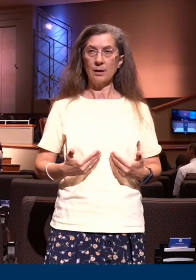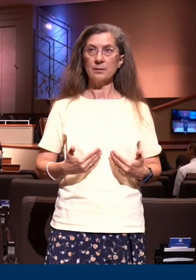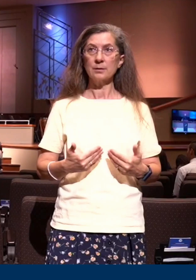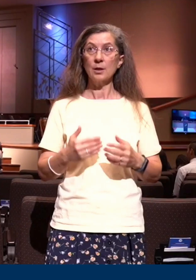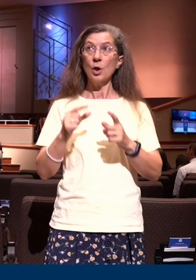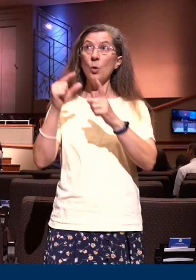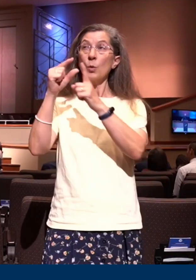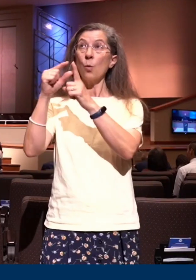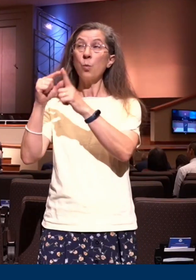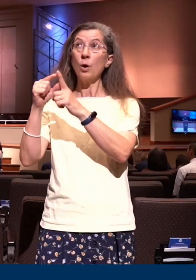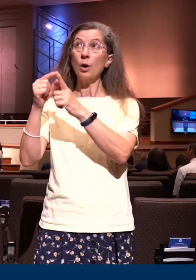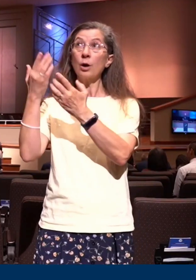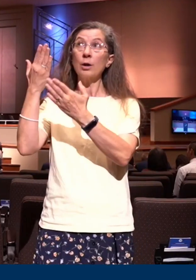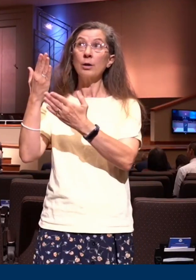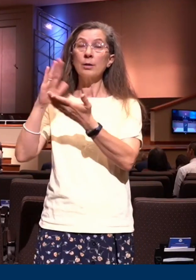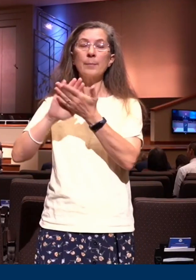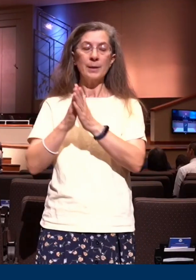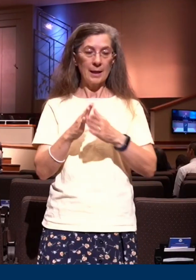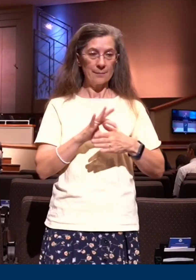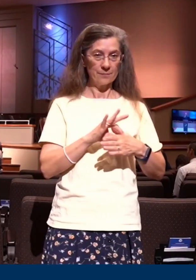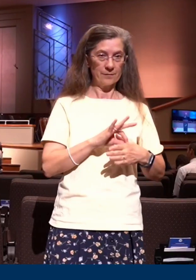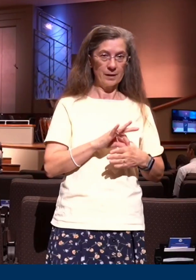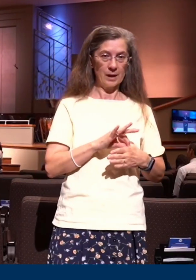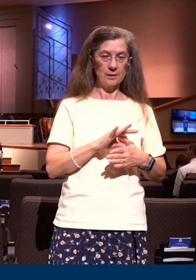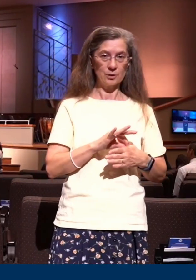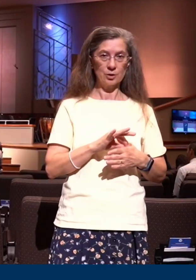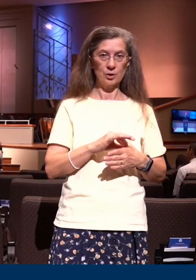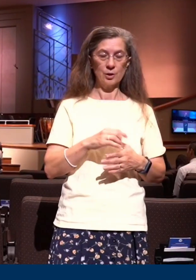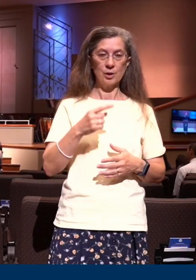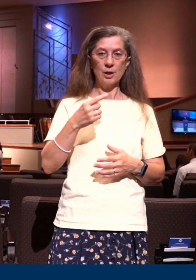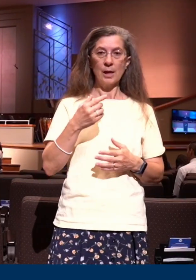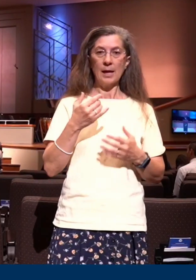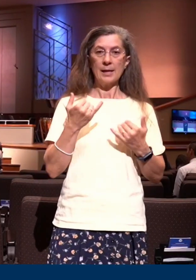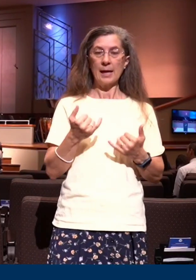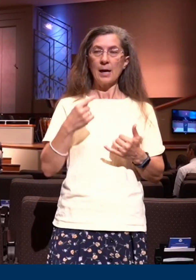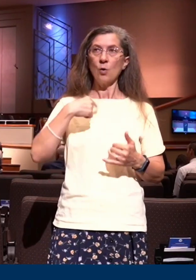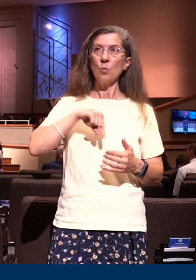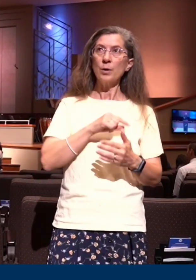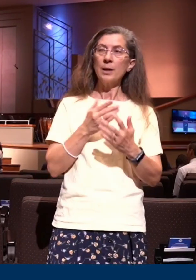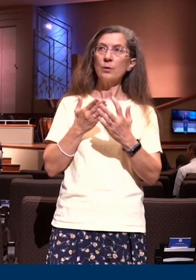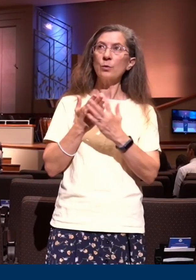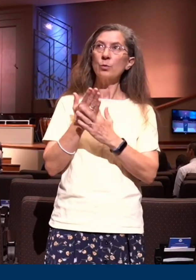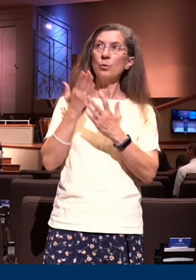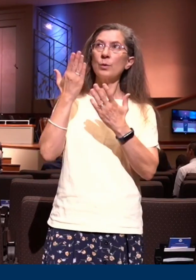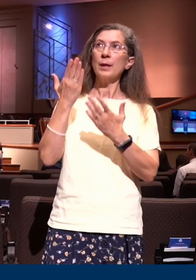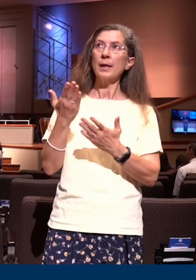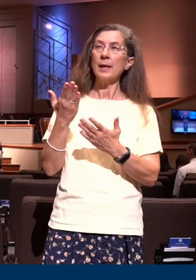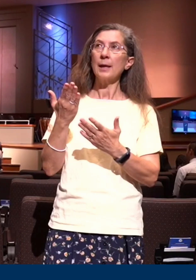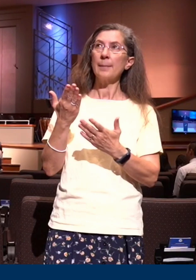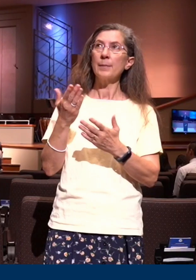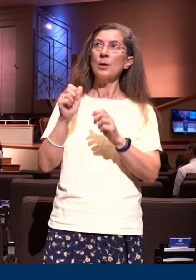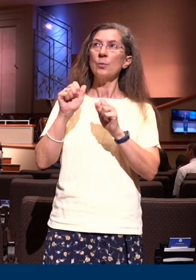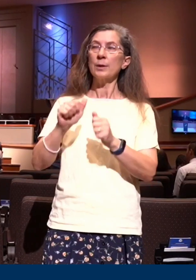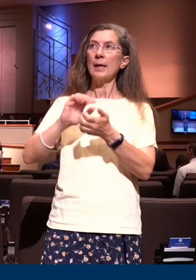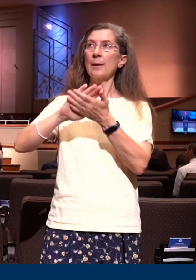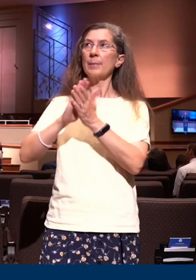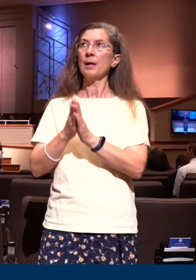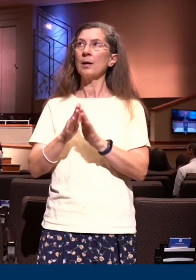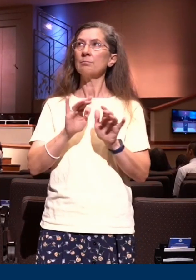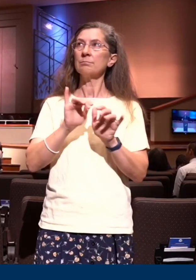that we might become in Him or through Him what He is and what He was and is